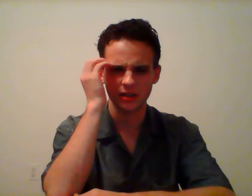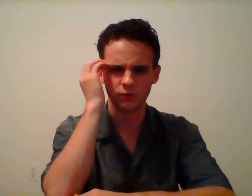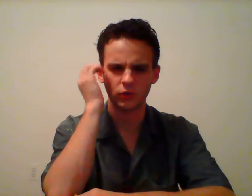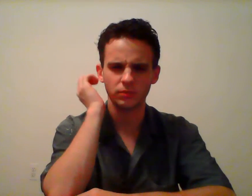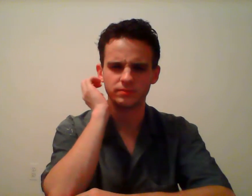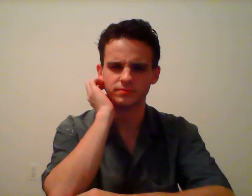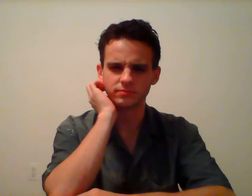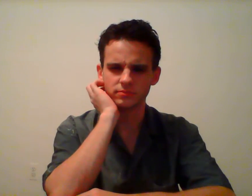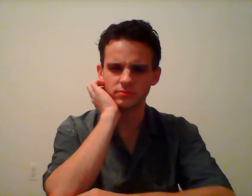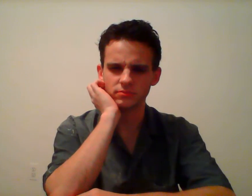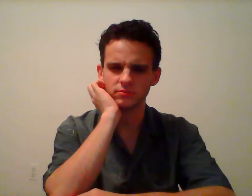careful.